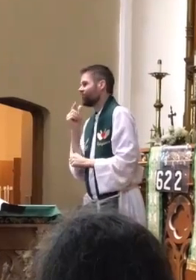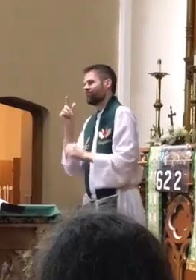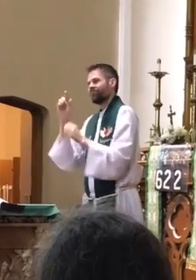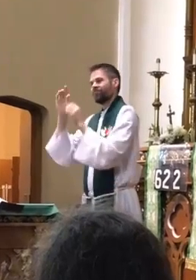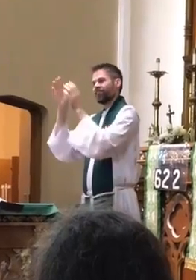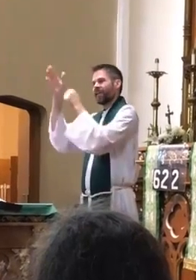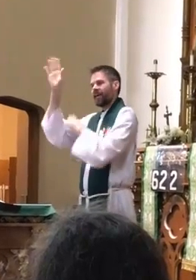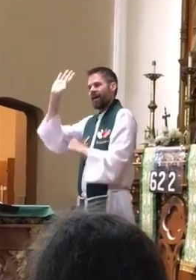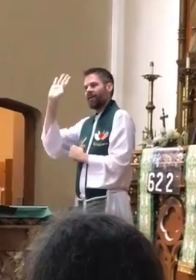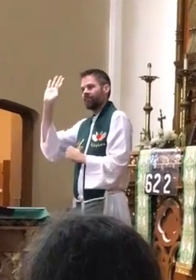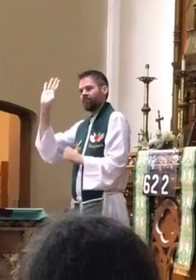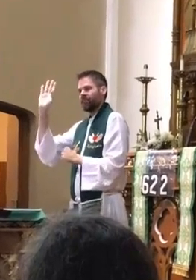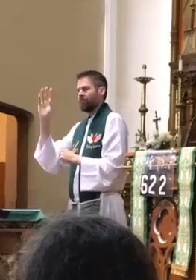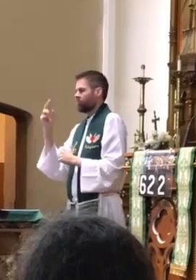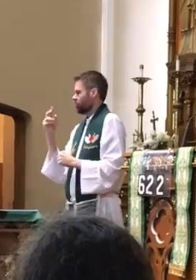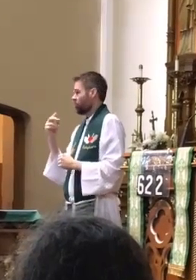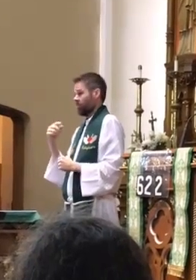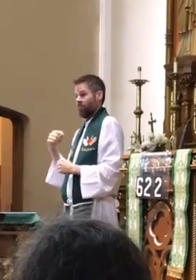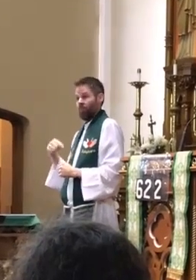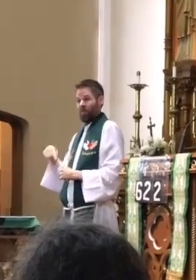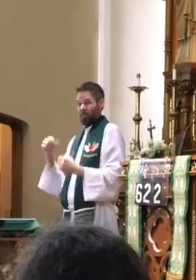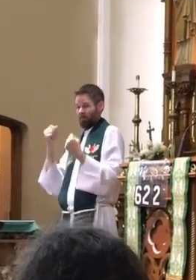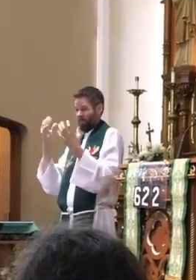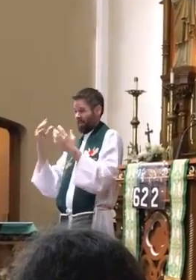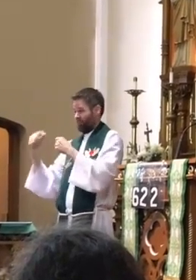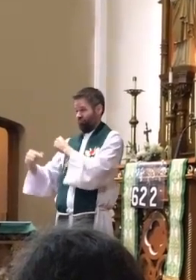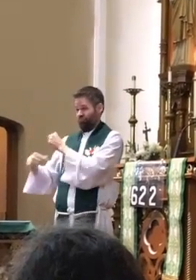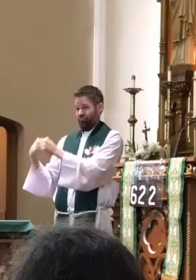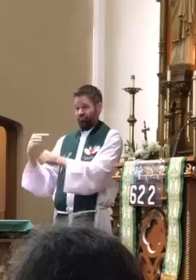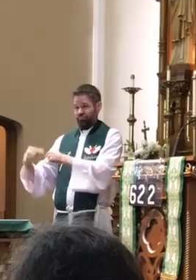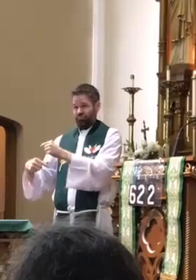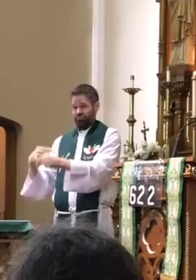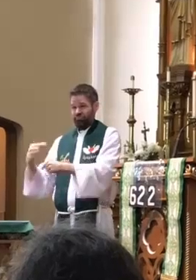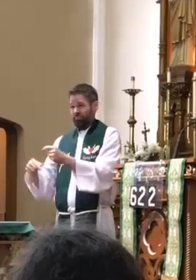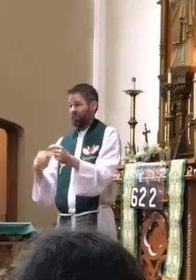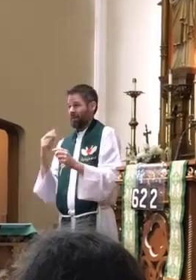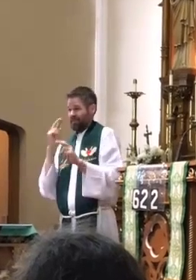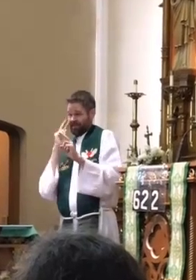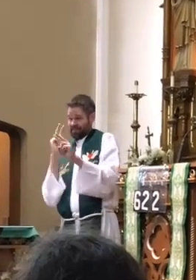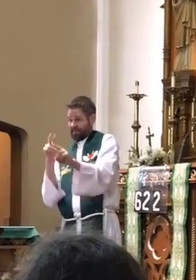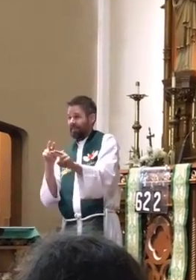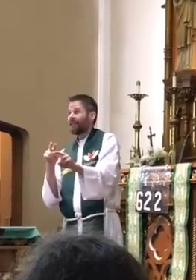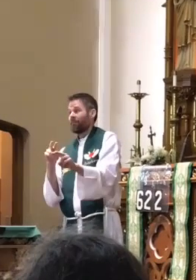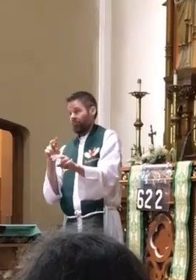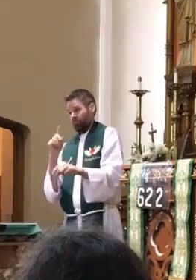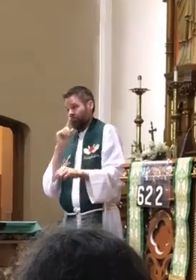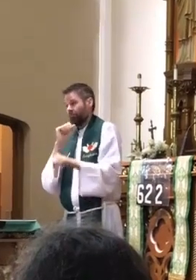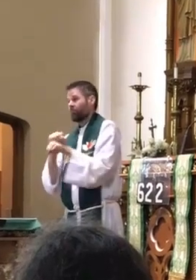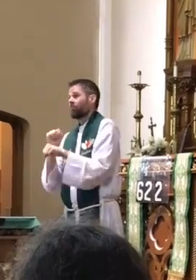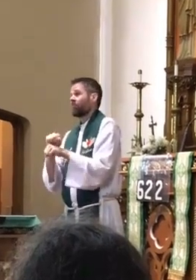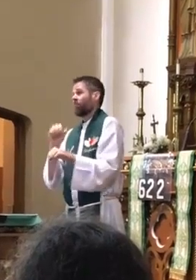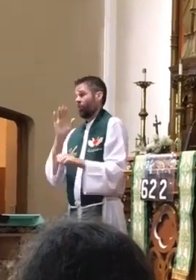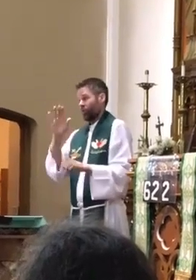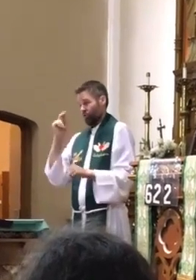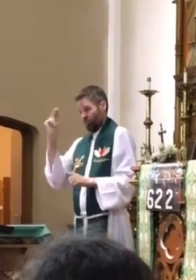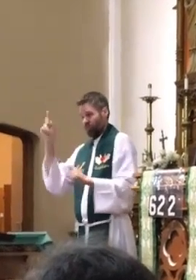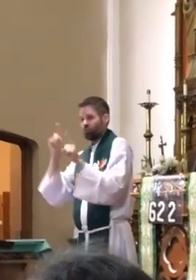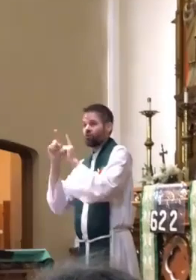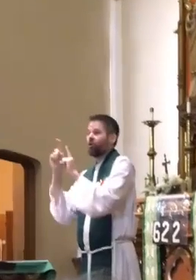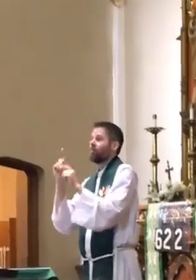I think of who our North Star is. It's God, right? If you look at Patty,